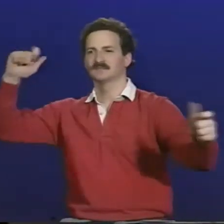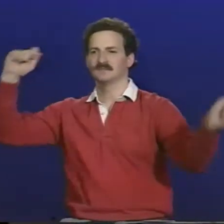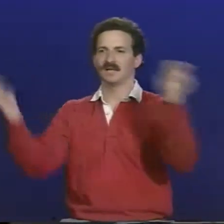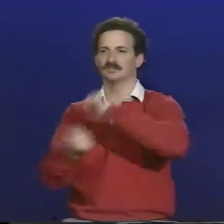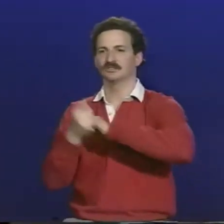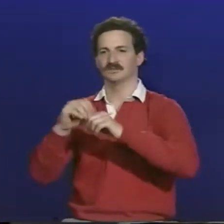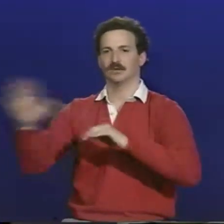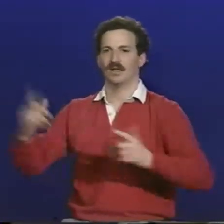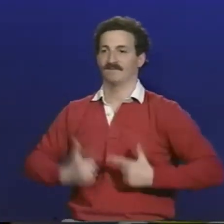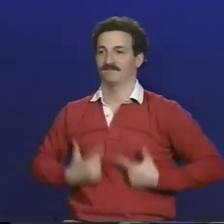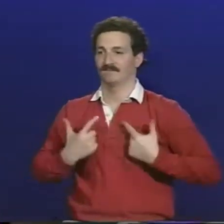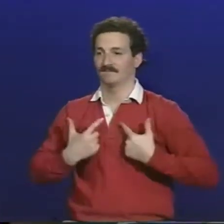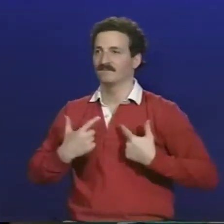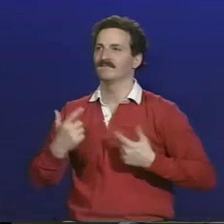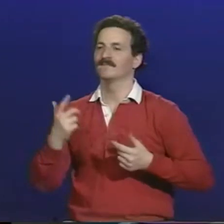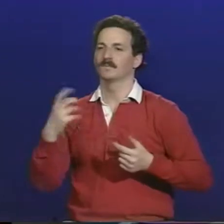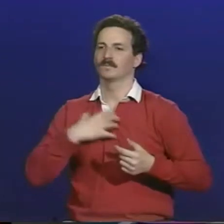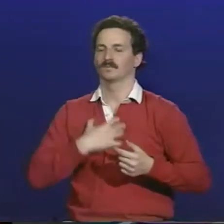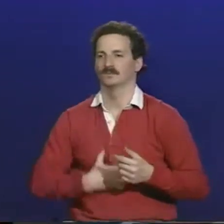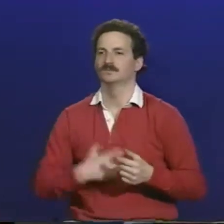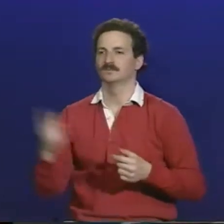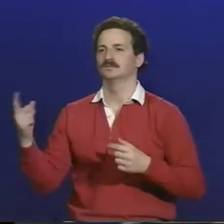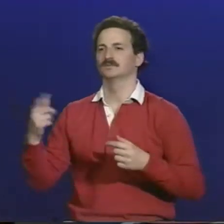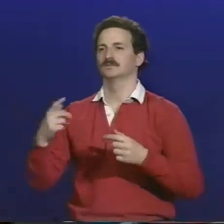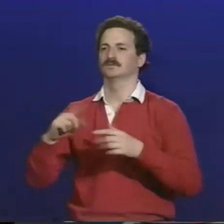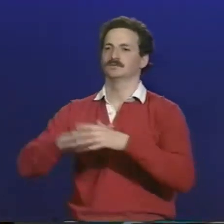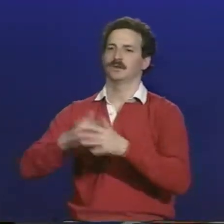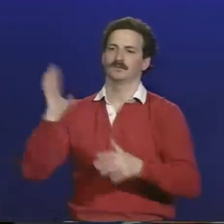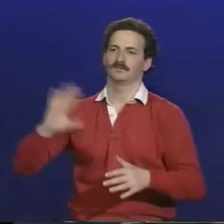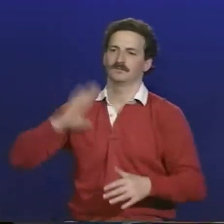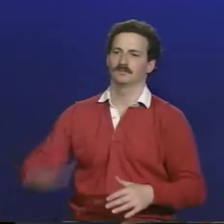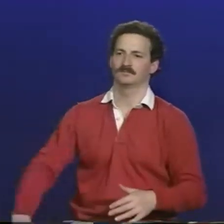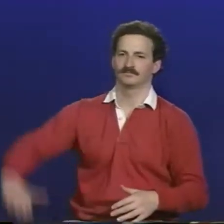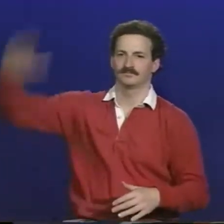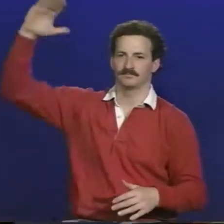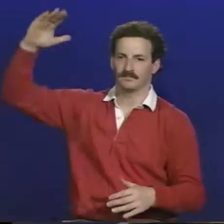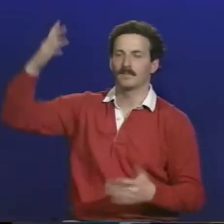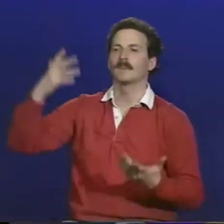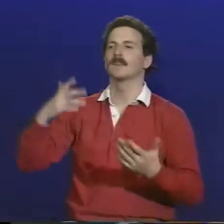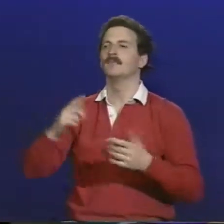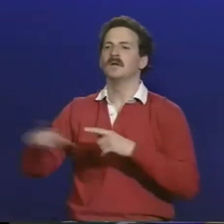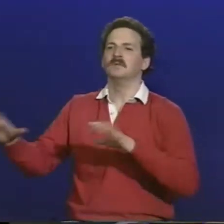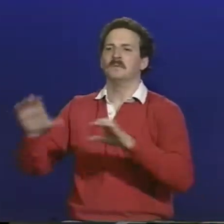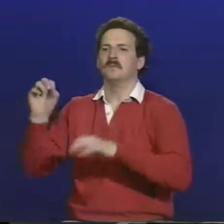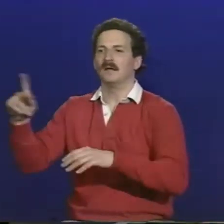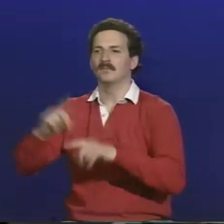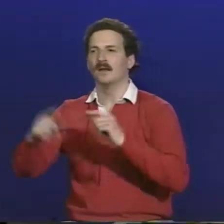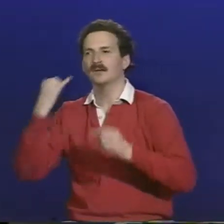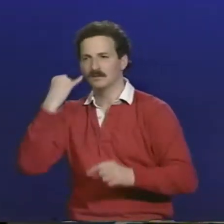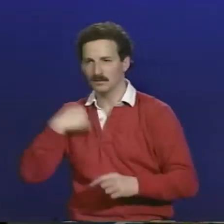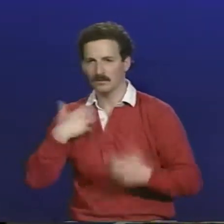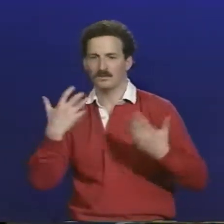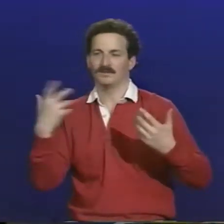And when she went into the school for the deaf, she said that it was just the most important difference in her life and she'd wish she'd had that all of her life.